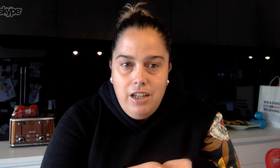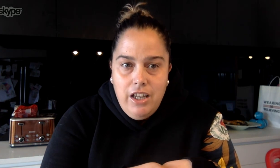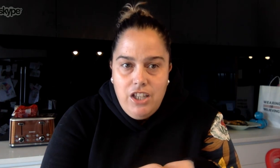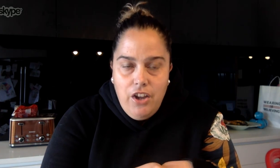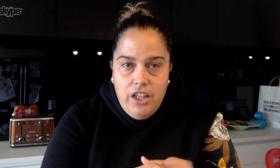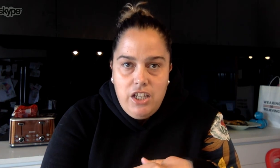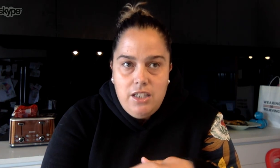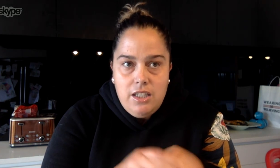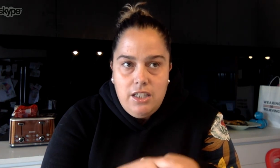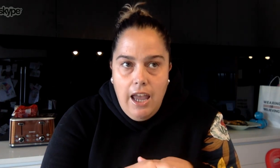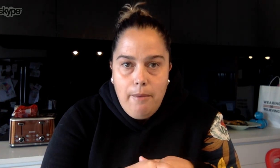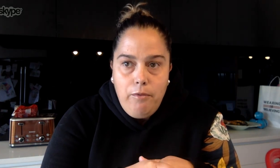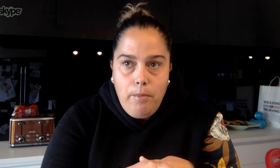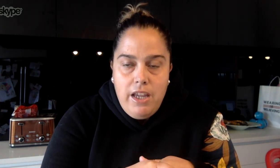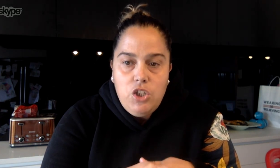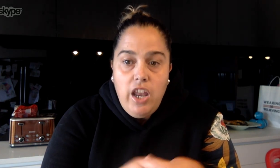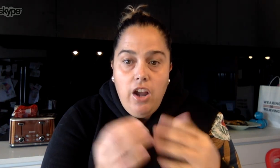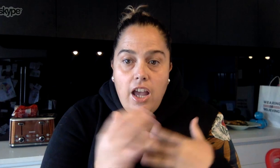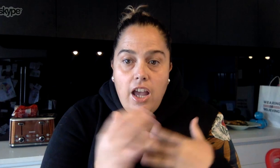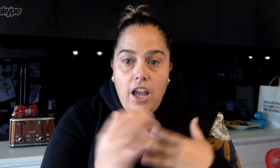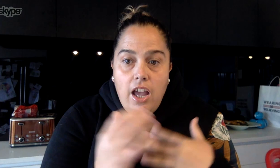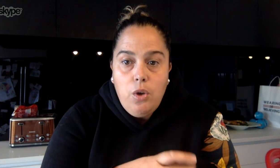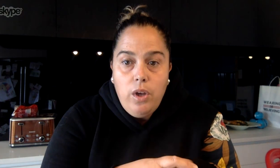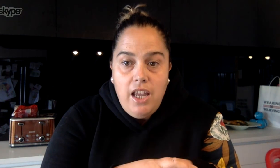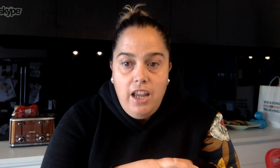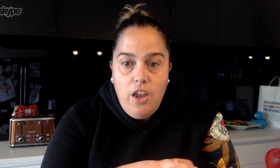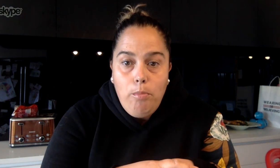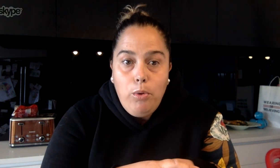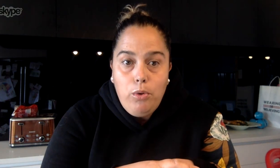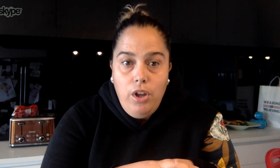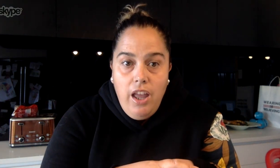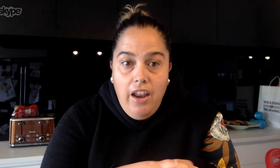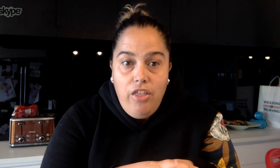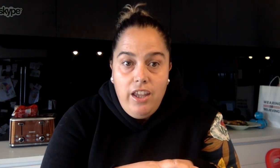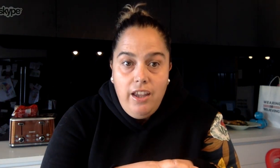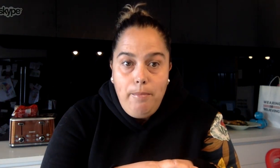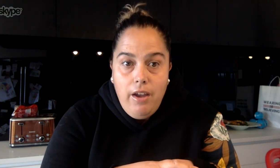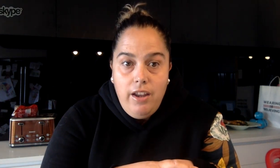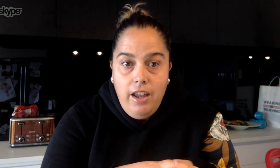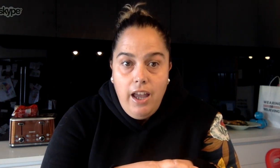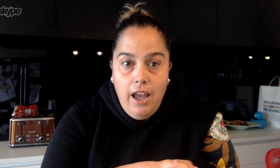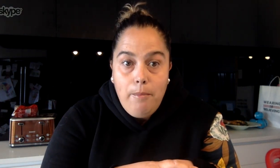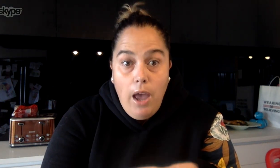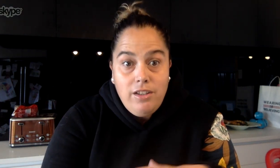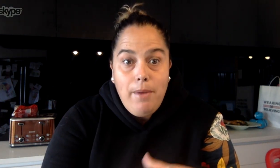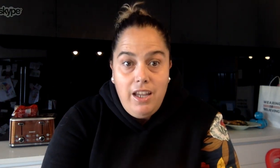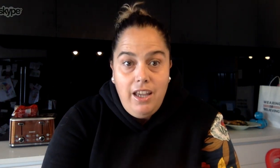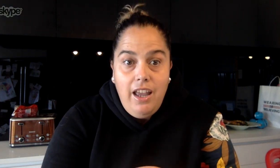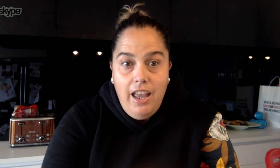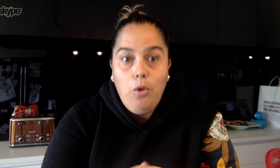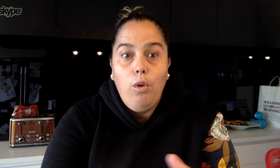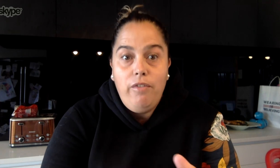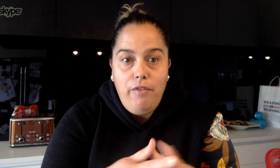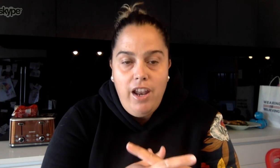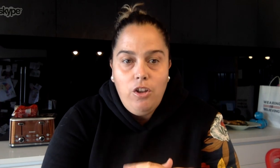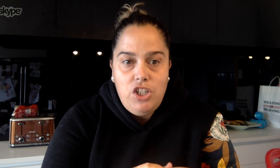household. So it's just for making sure that us as kaiako are taking that on board and thinking about our tamariki